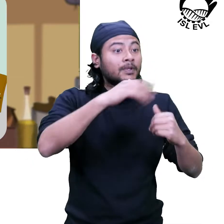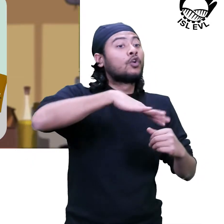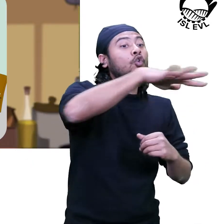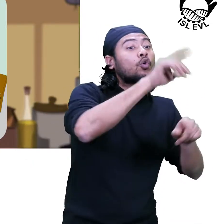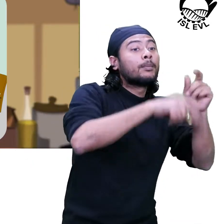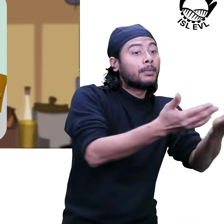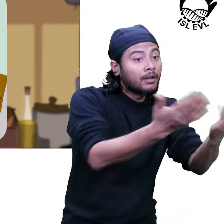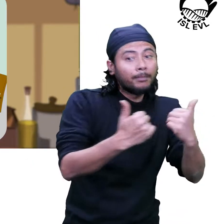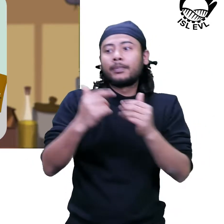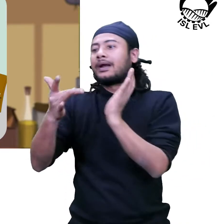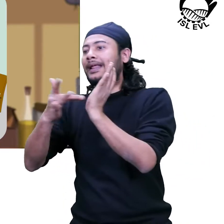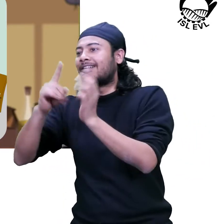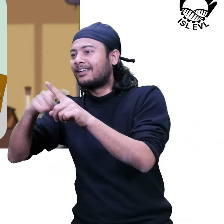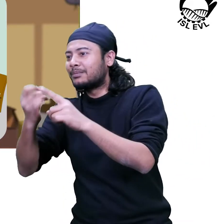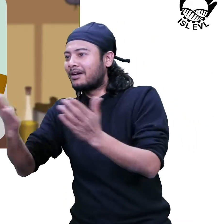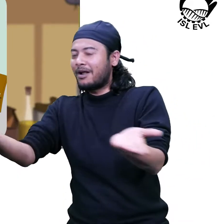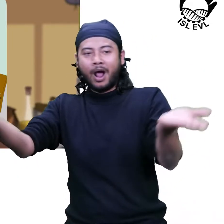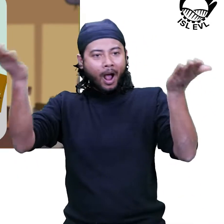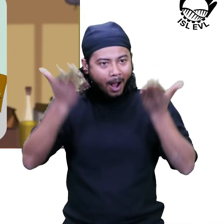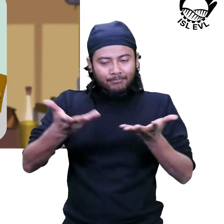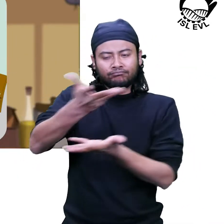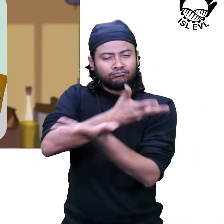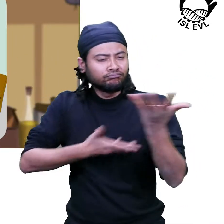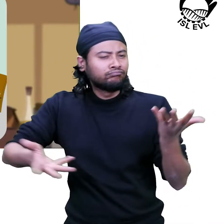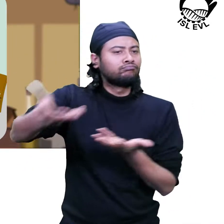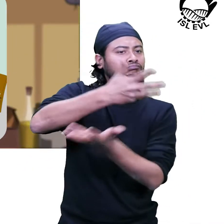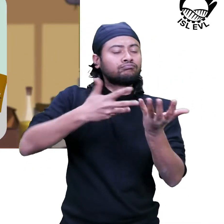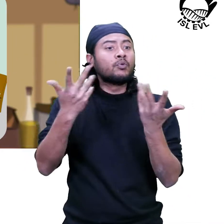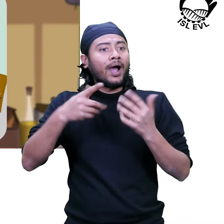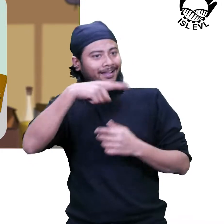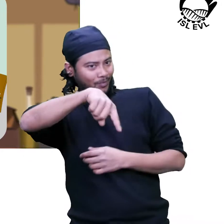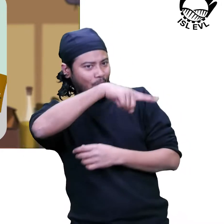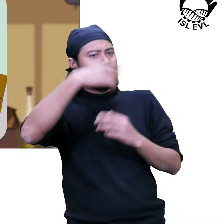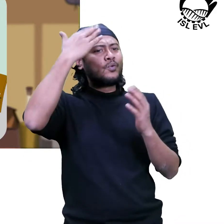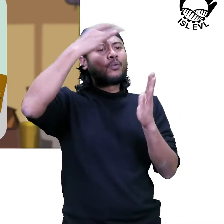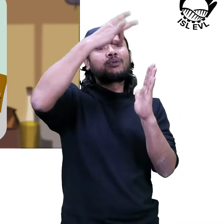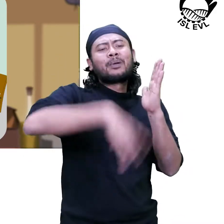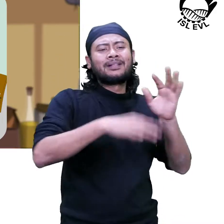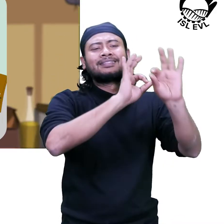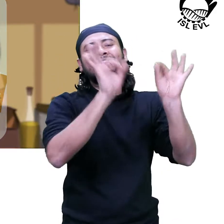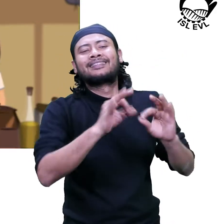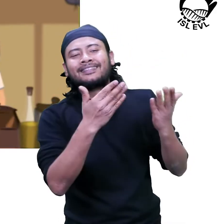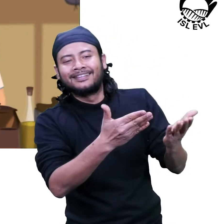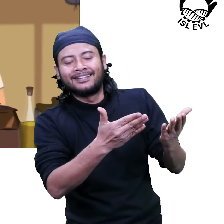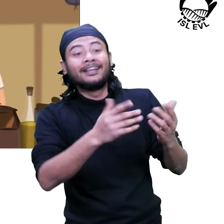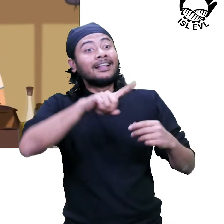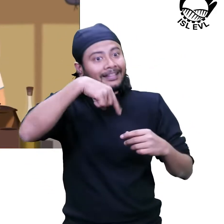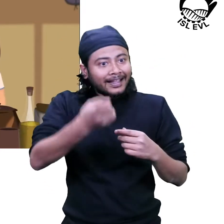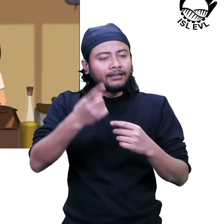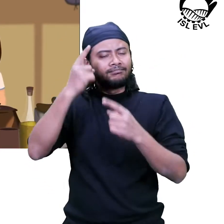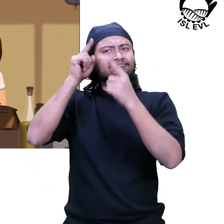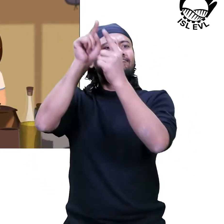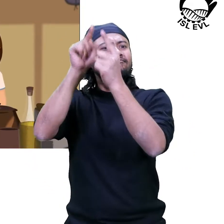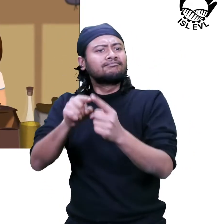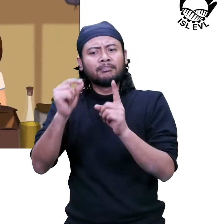groups. After all, they are the ones with all the knowledge. So, they discuss the objectives and purpose